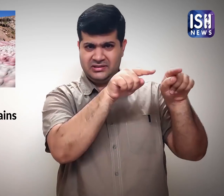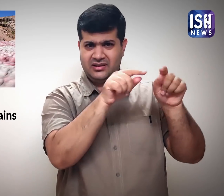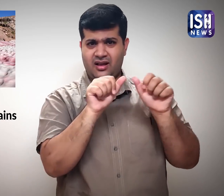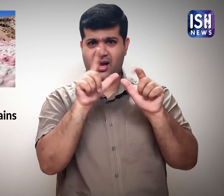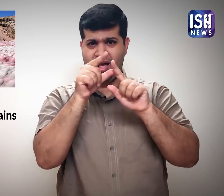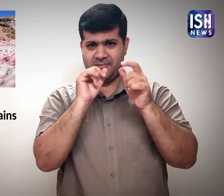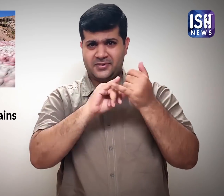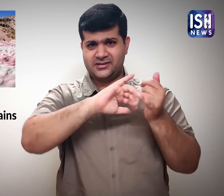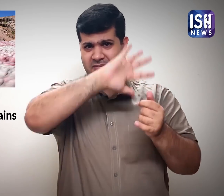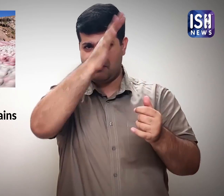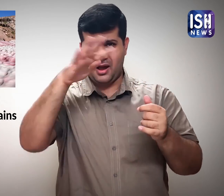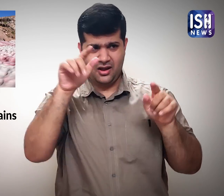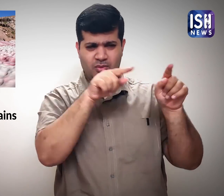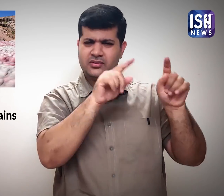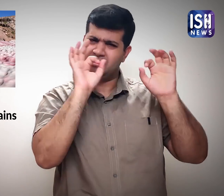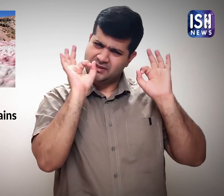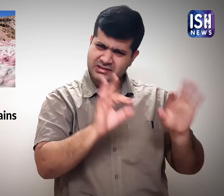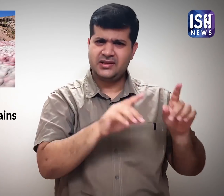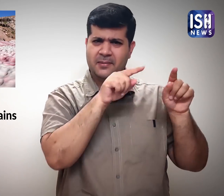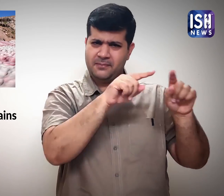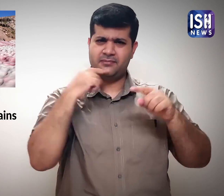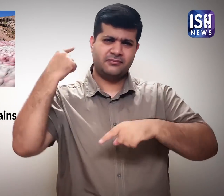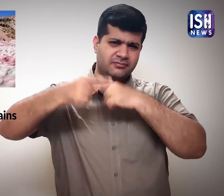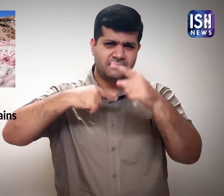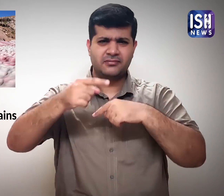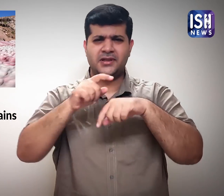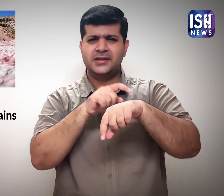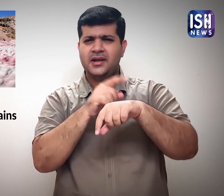It is usually found in the Alps in summer and spring.